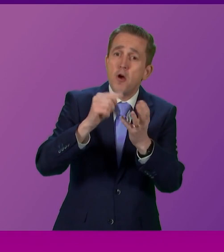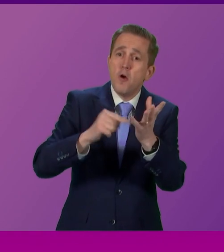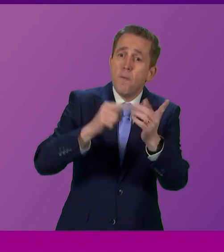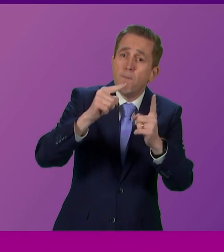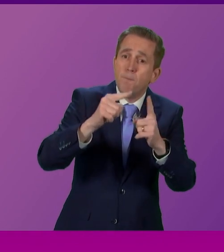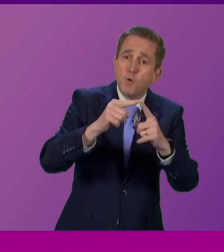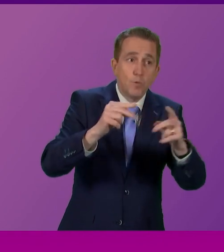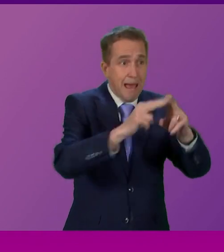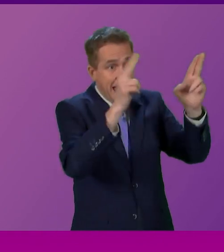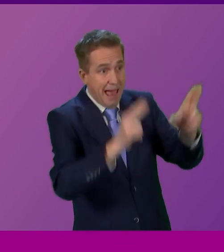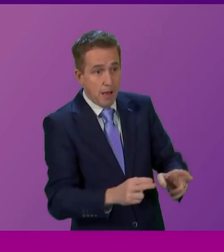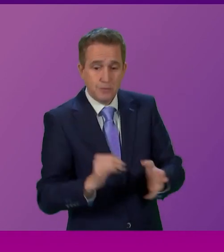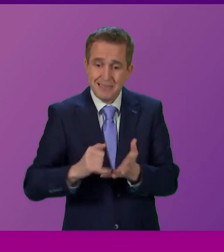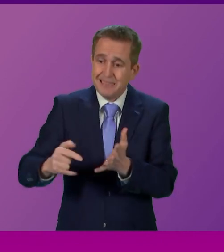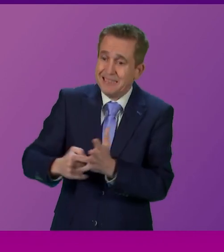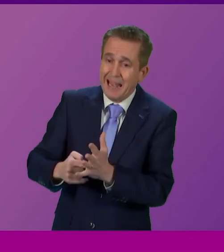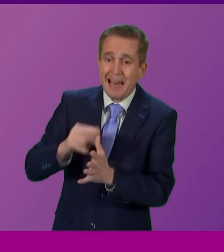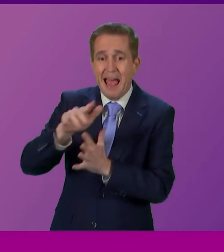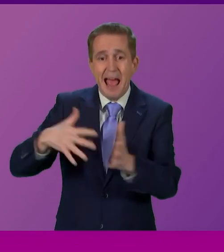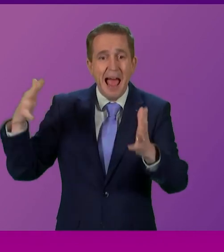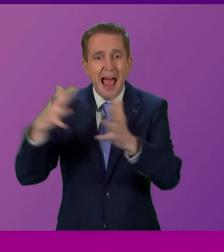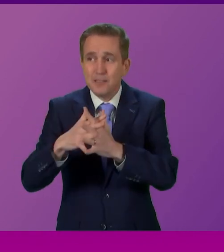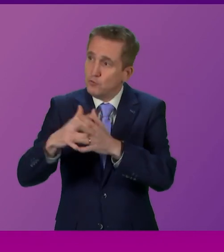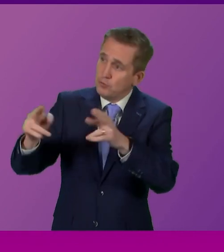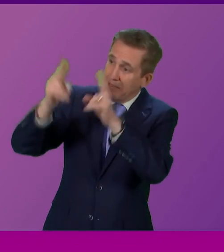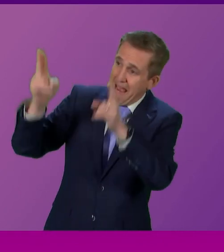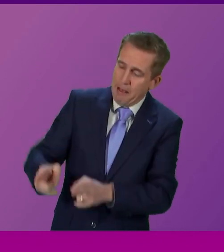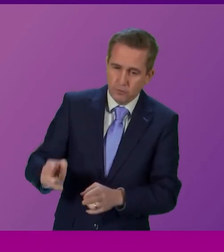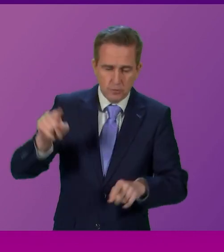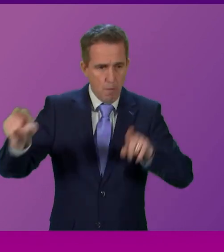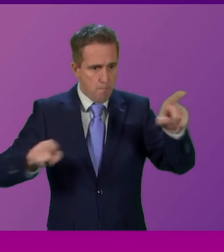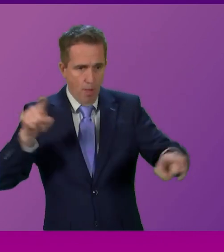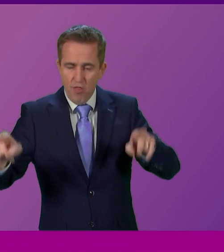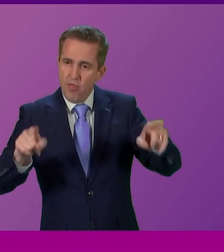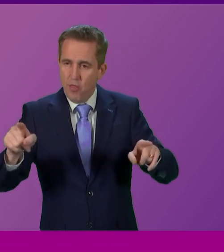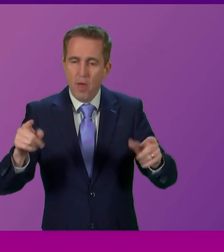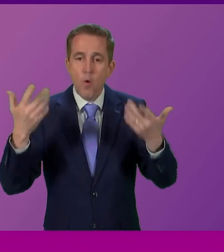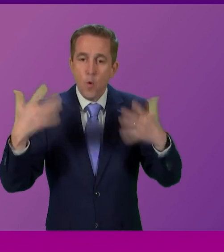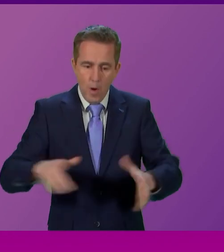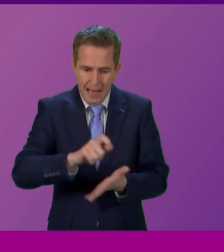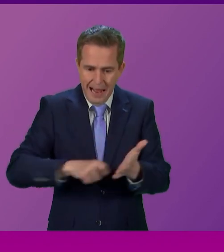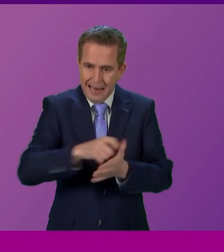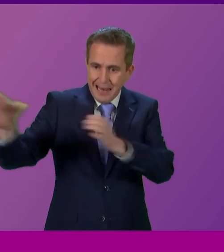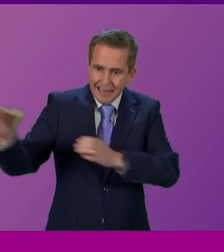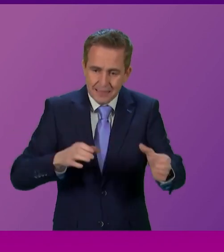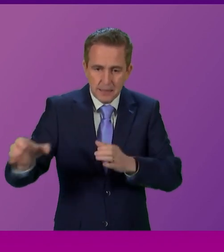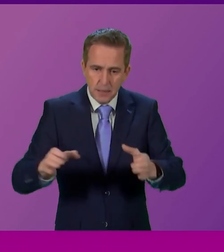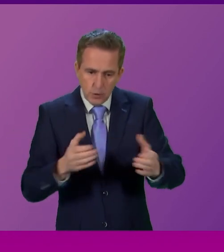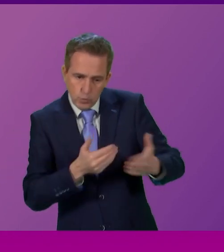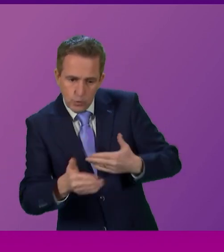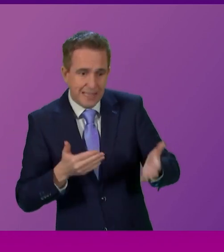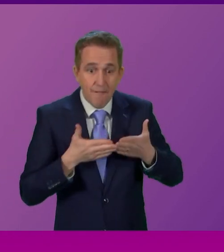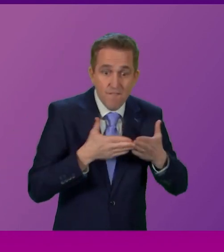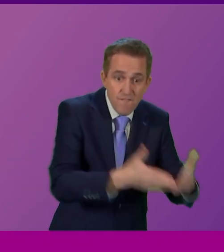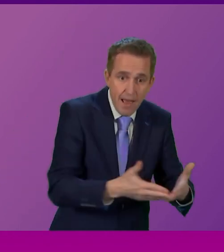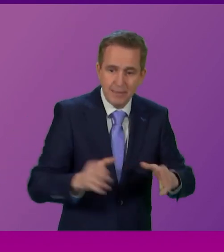Andrews House with all of the broken promises of this Government. Part of the mandate on which they were elected. On ferries, on free bikes,